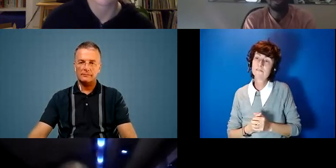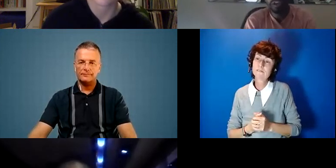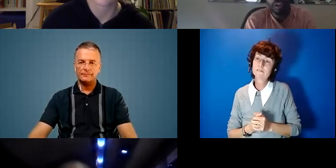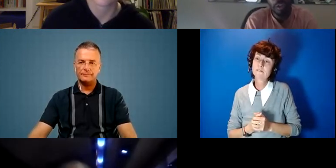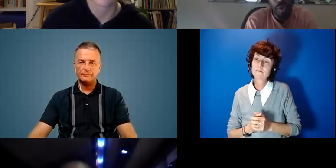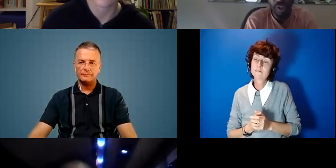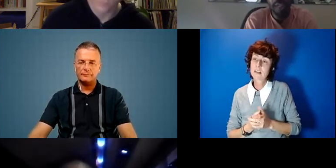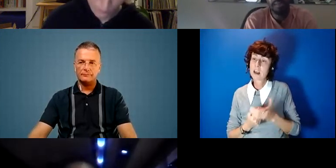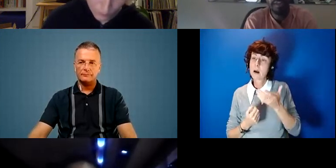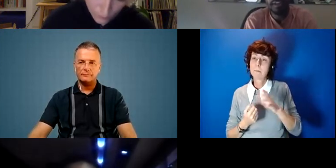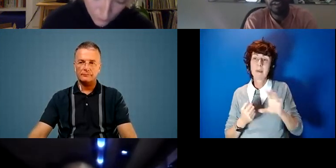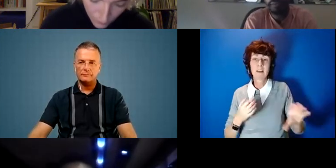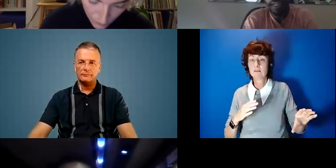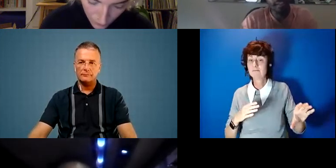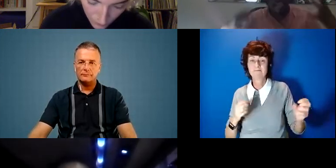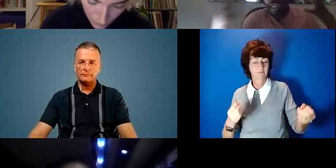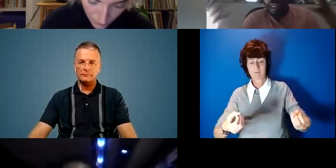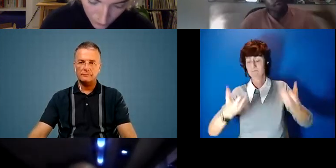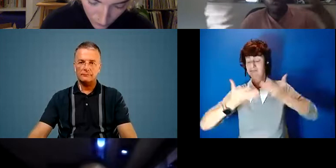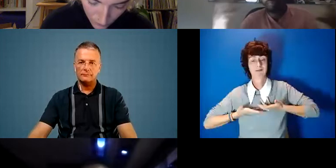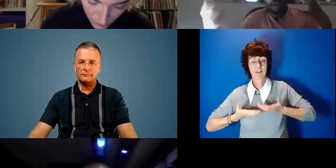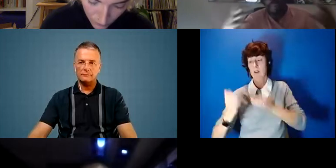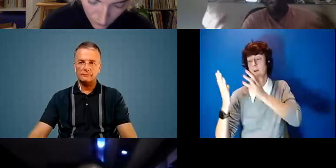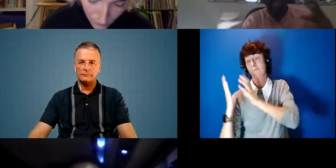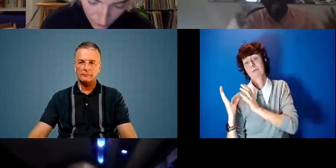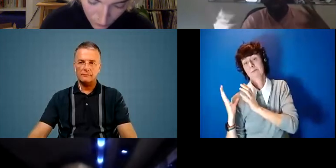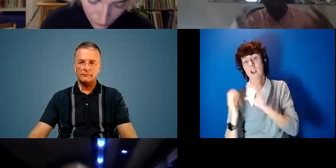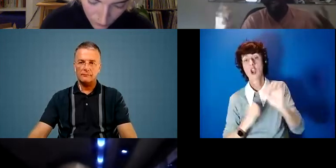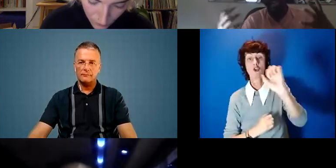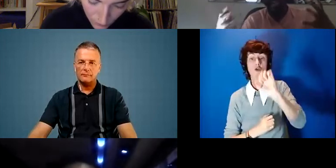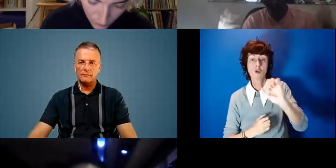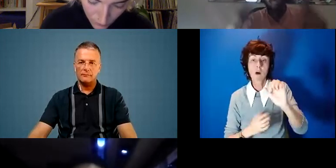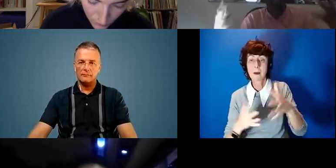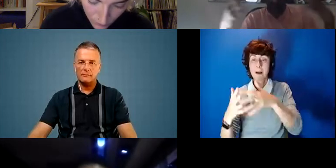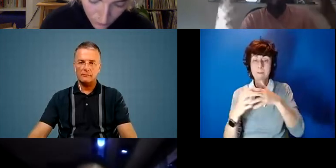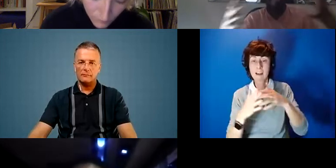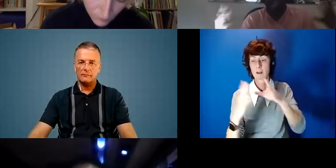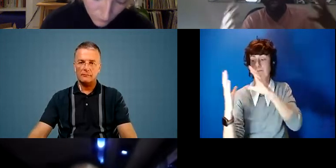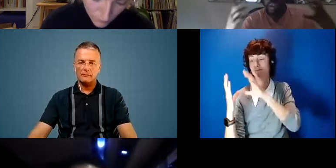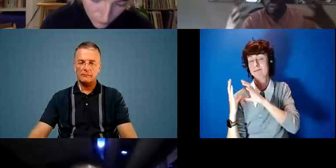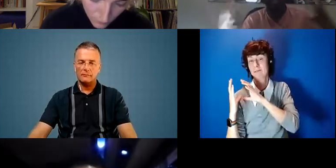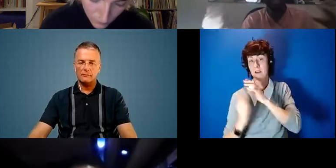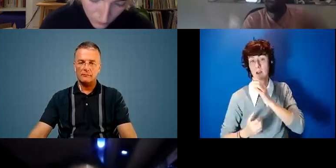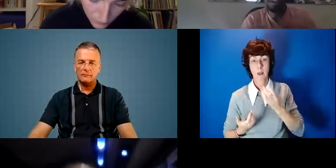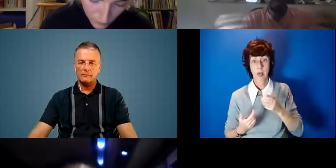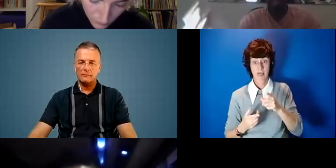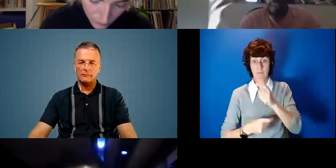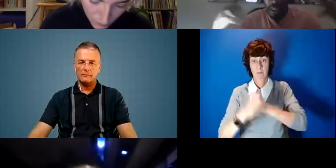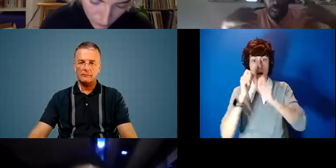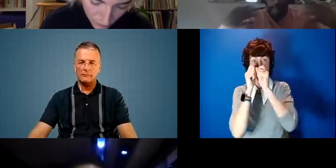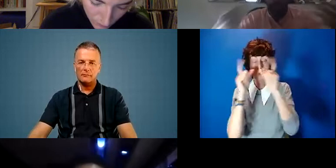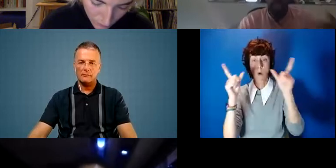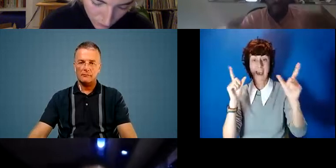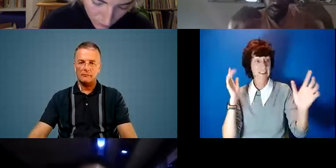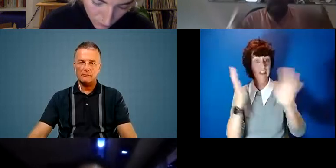lumped onto our laps as as European America has awakened to the to the destruction that they've been